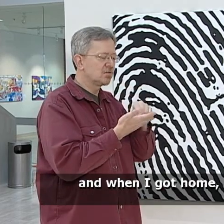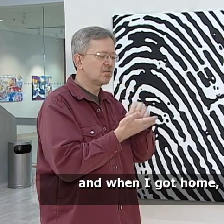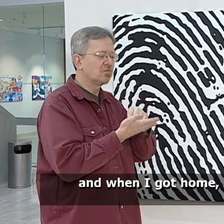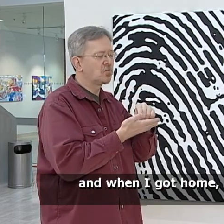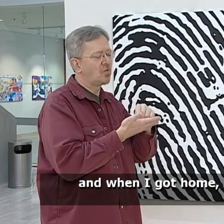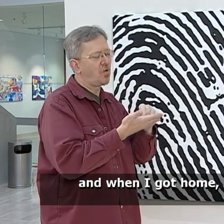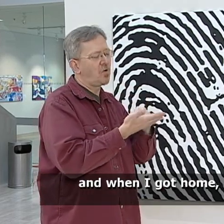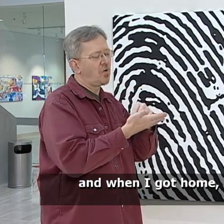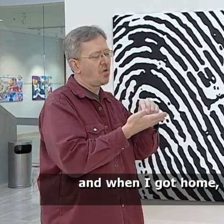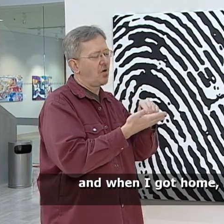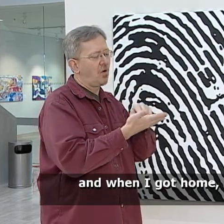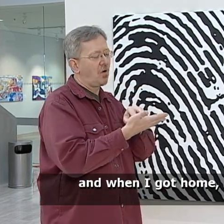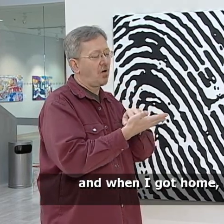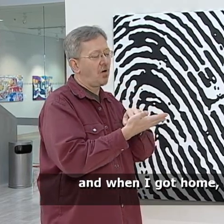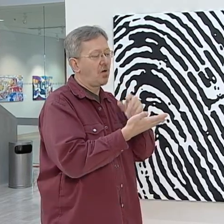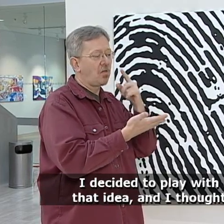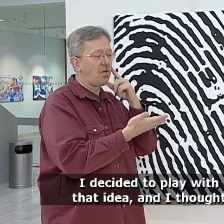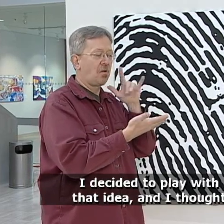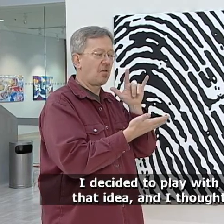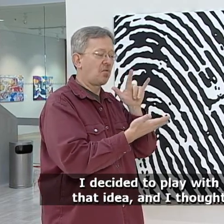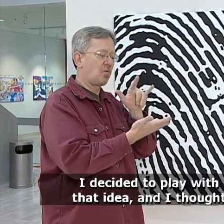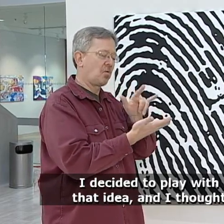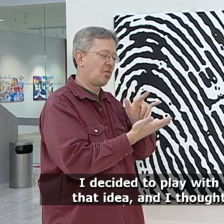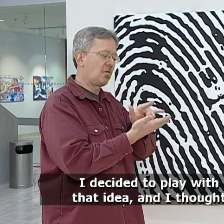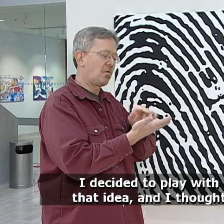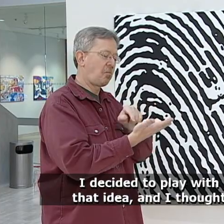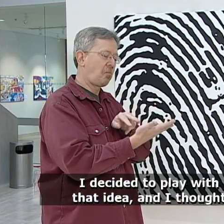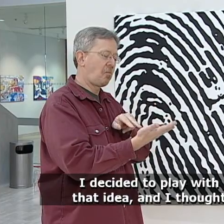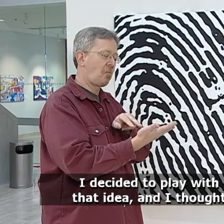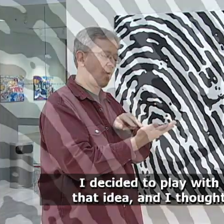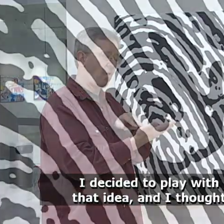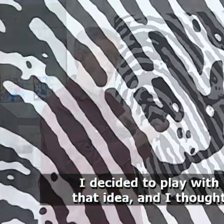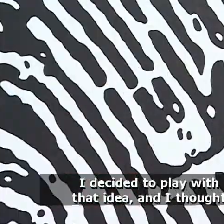When I got home I decided to play with that idea.